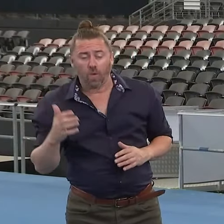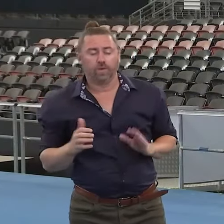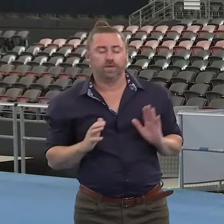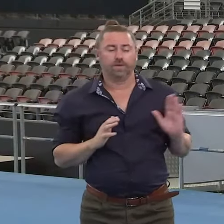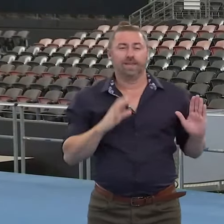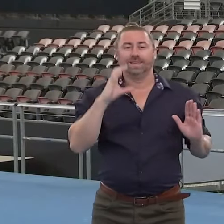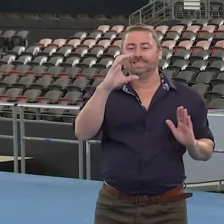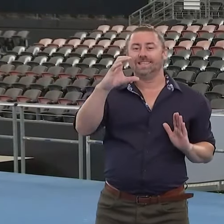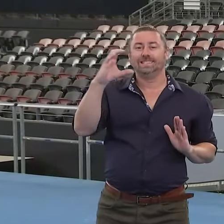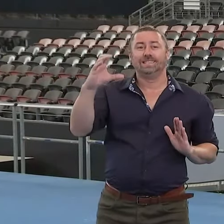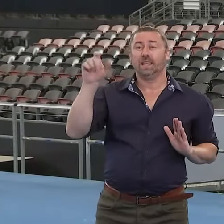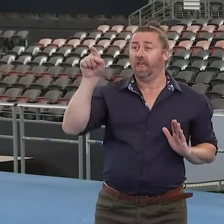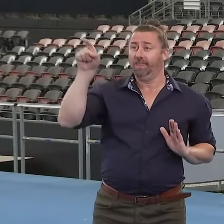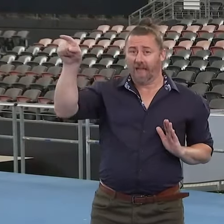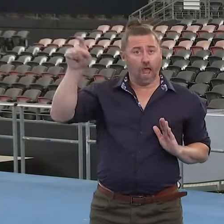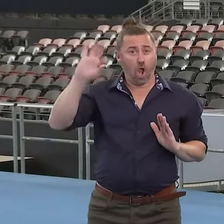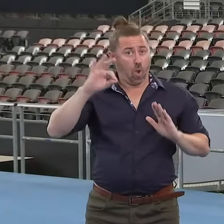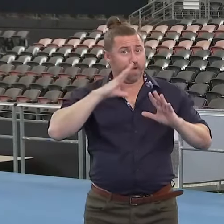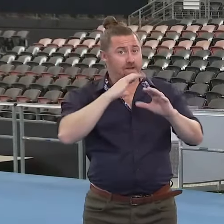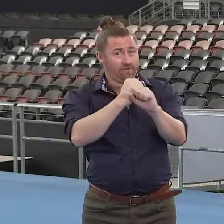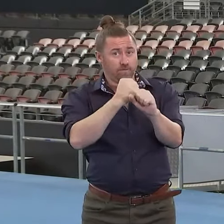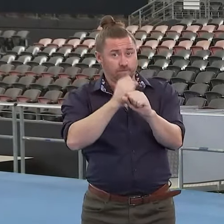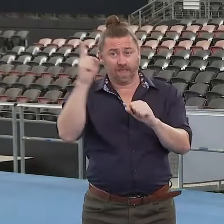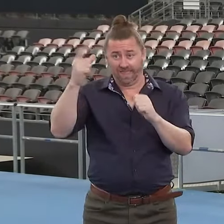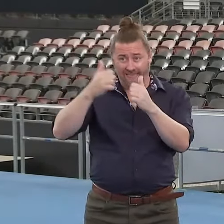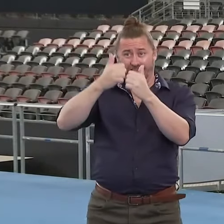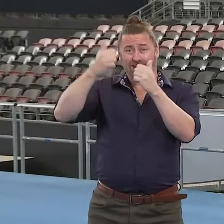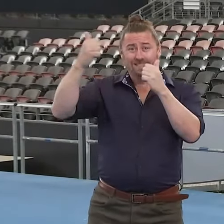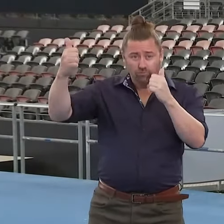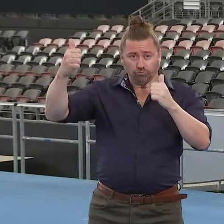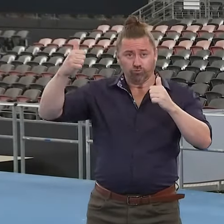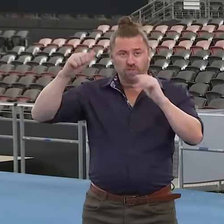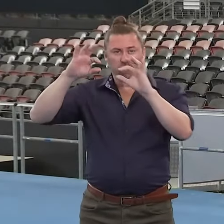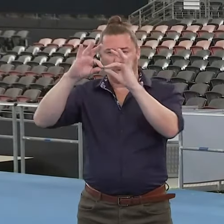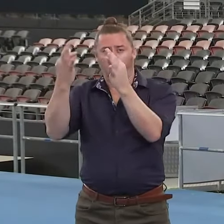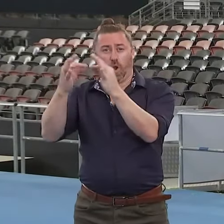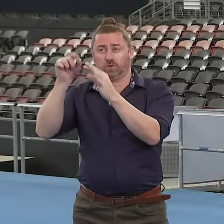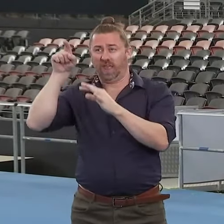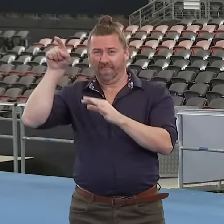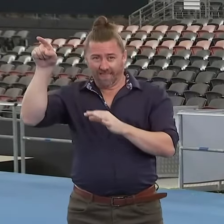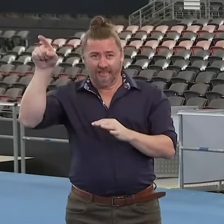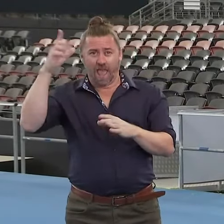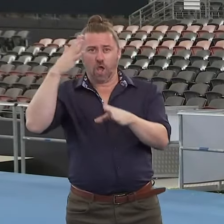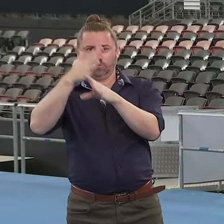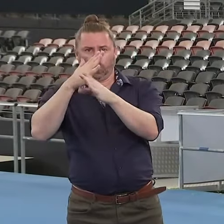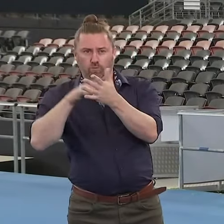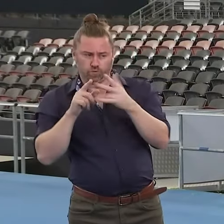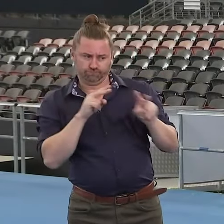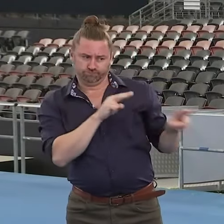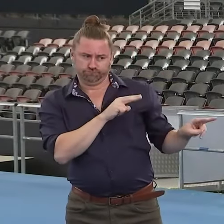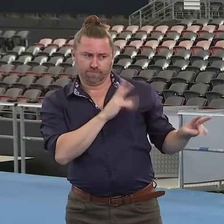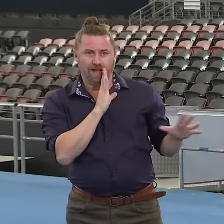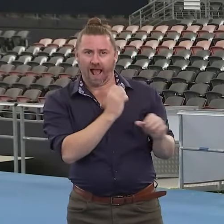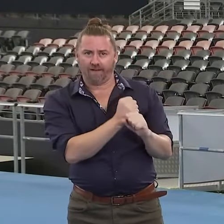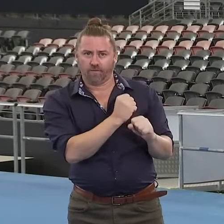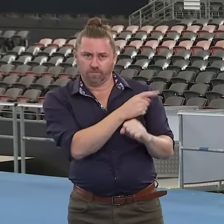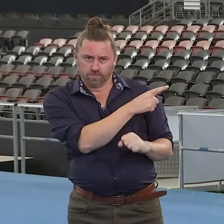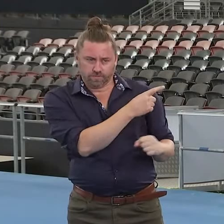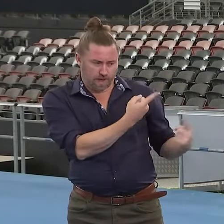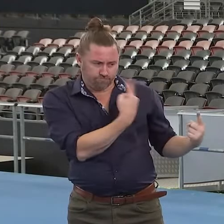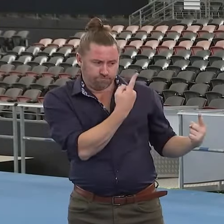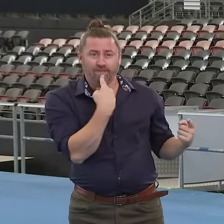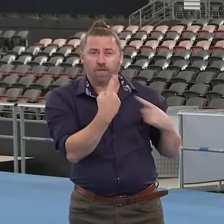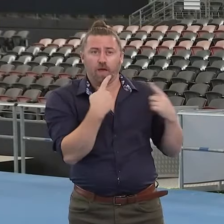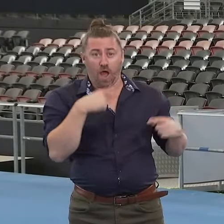standing royal commission, the standing royal commission that has a check and balance over government. There is